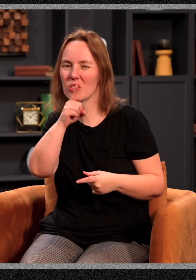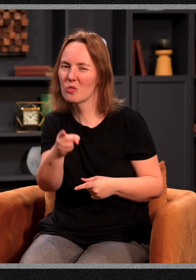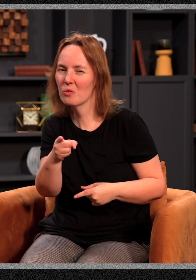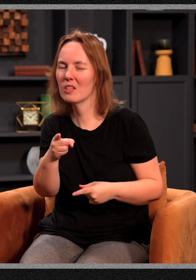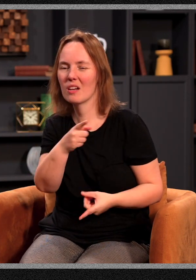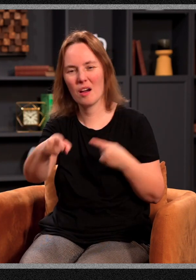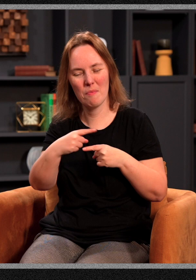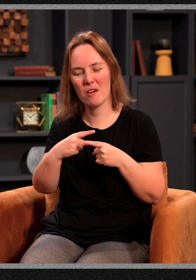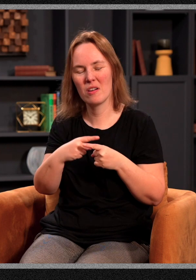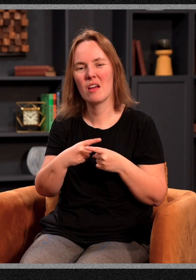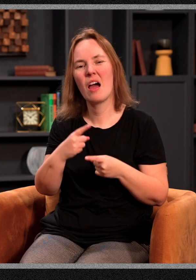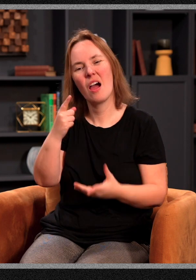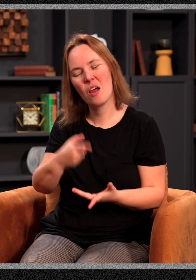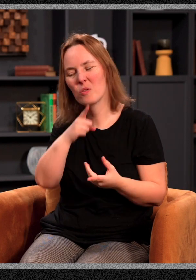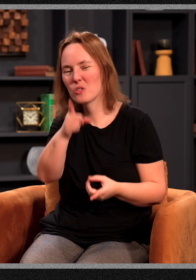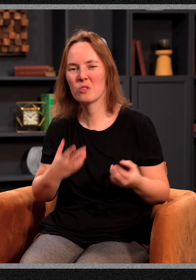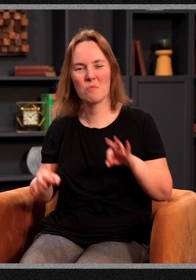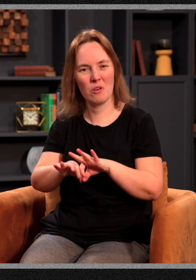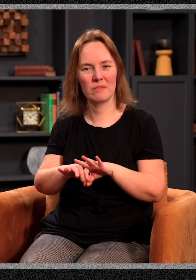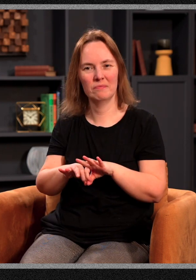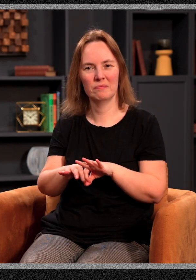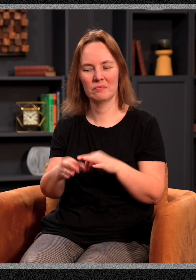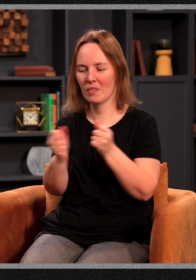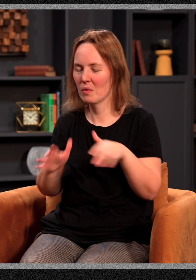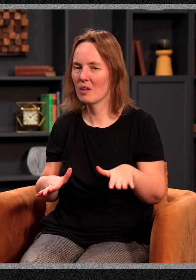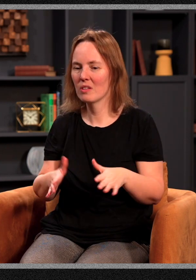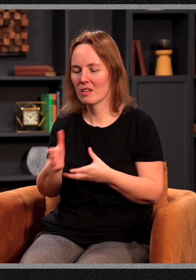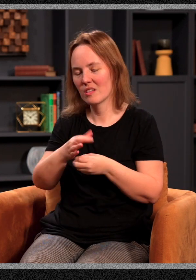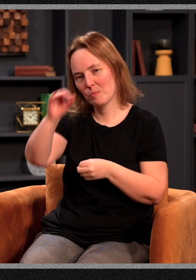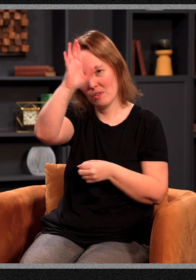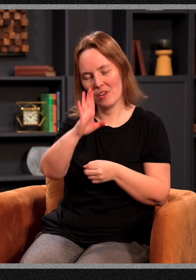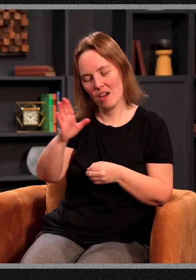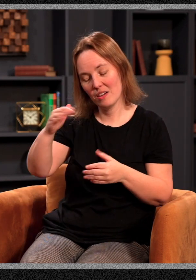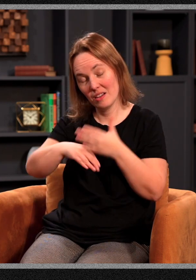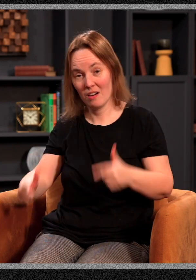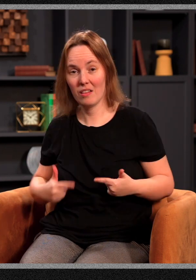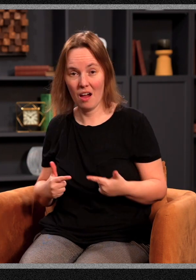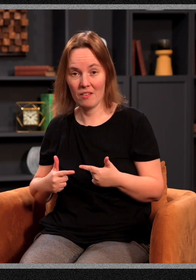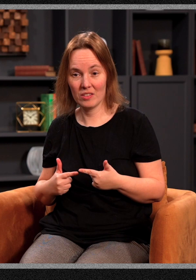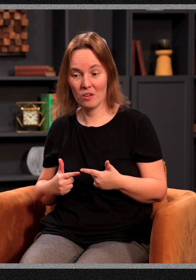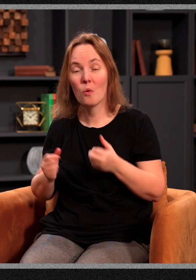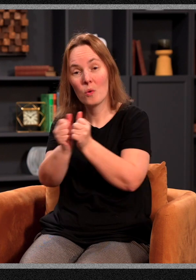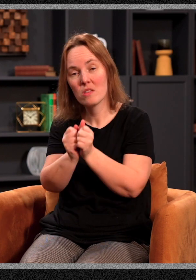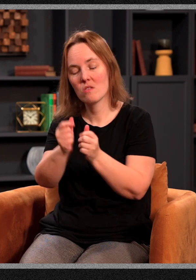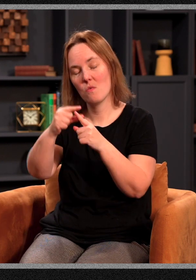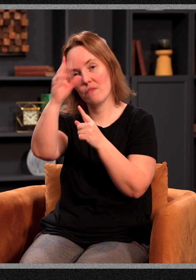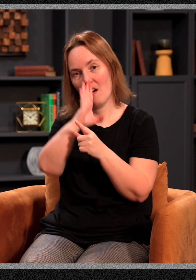matters that are truly important. But, having said that, without the Spirit of God in our lives, along with the word of